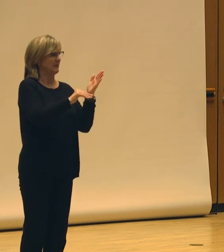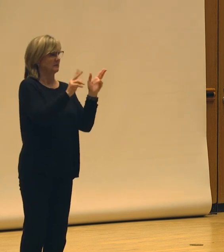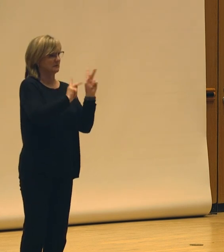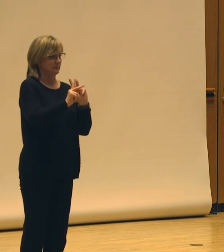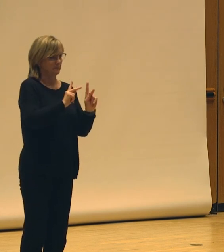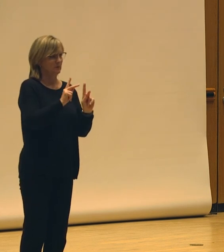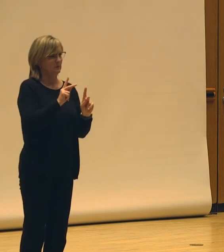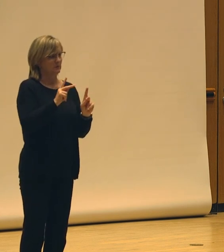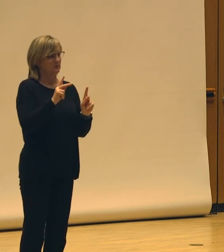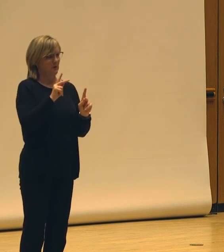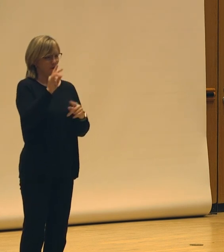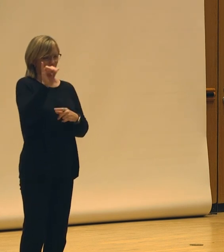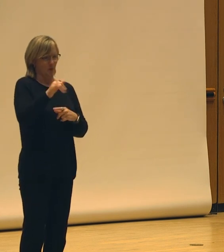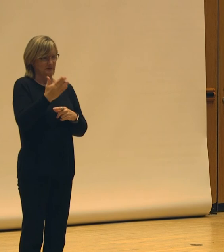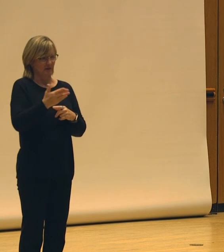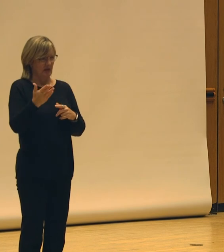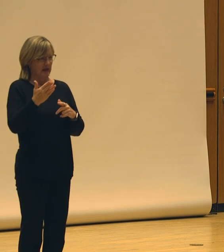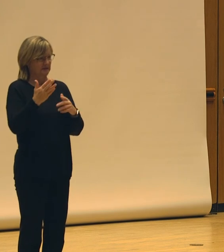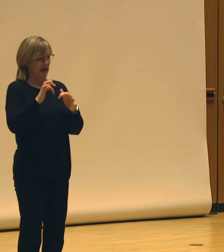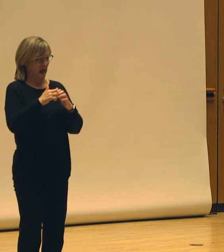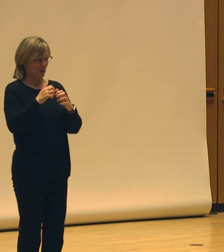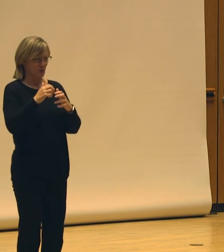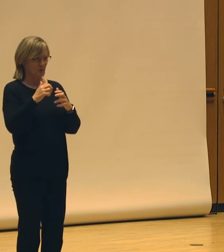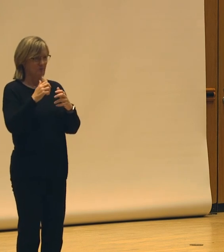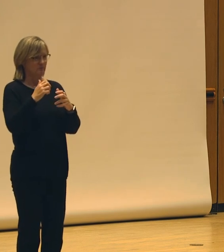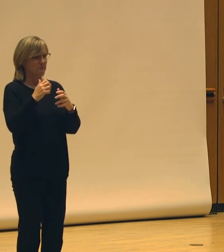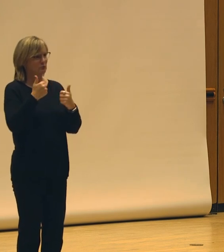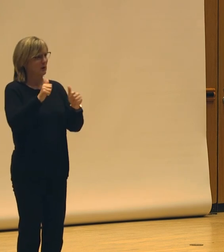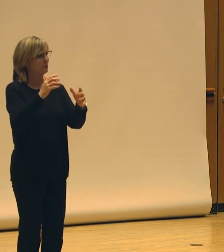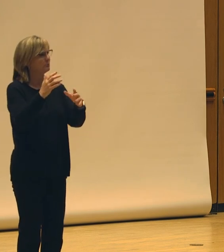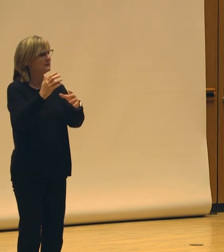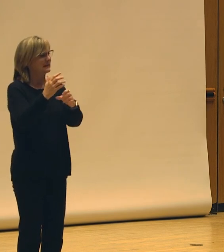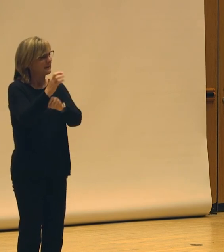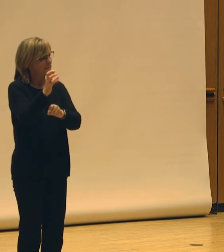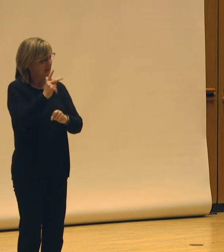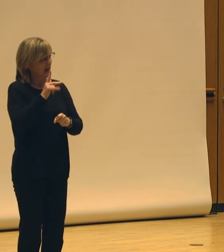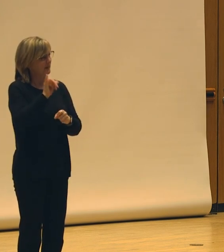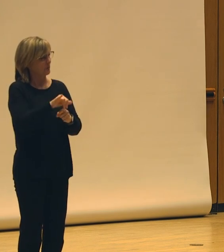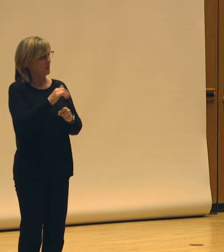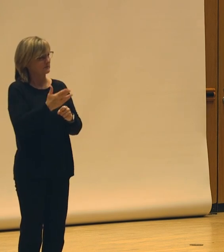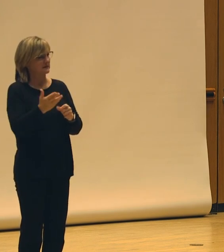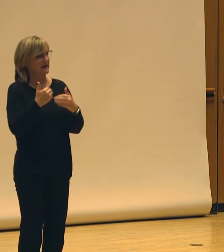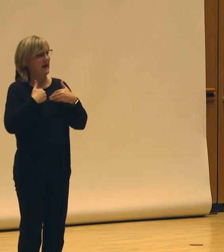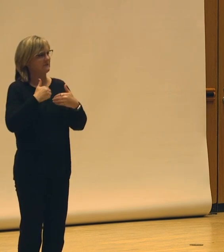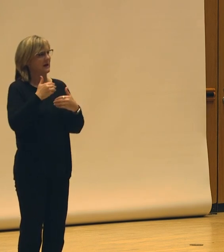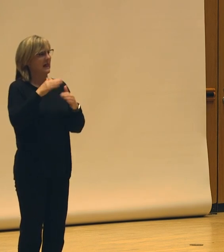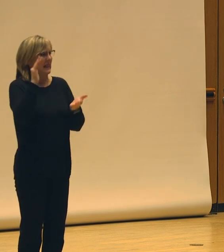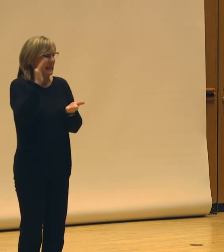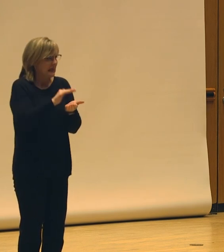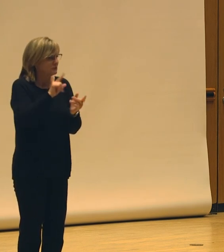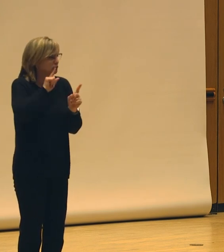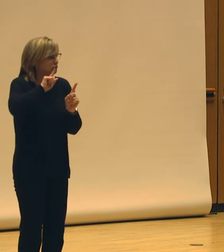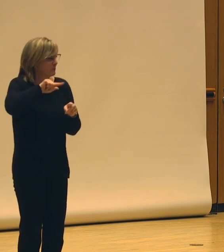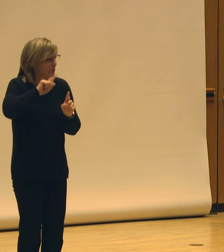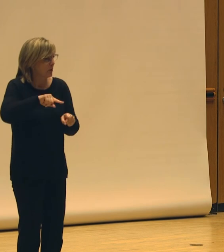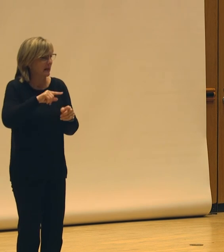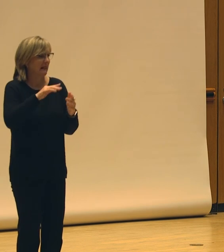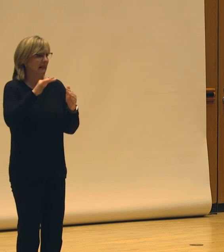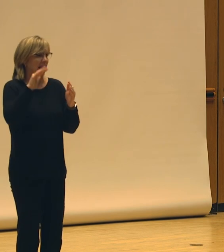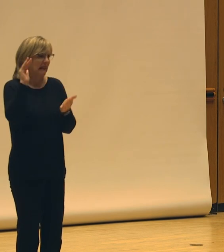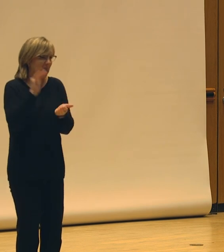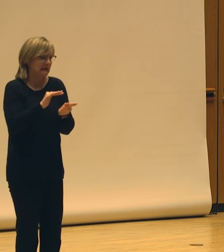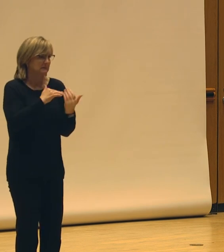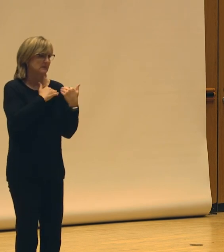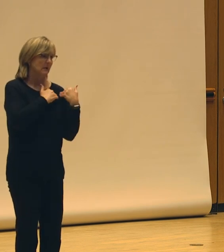things mechanized to bring back some of these opportunities that have less strings attached, less reporting requirements, less